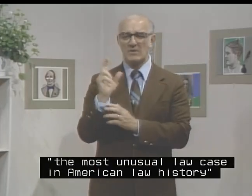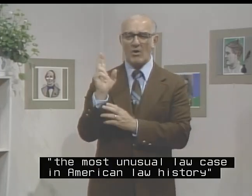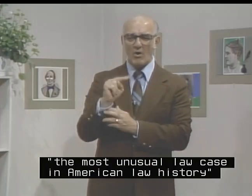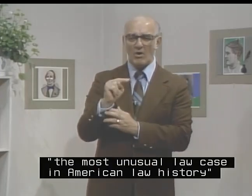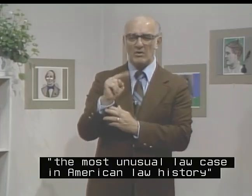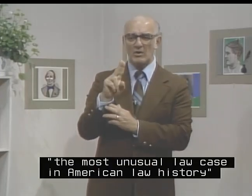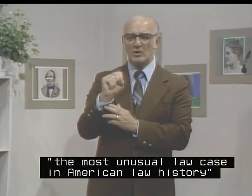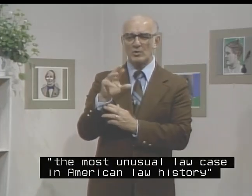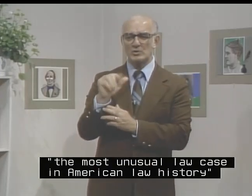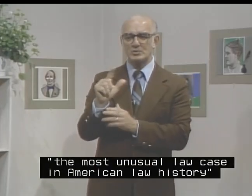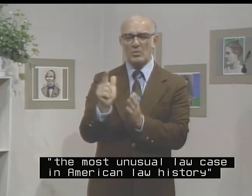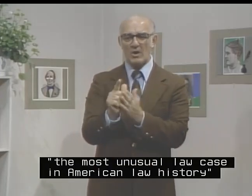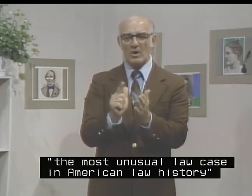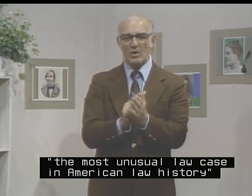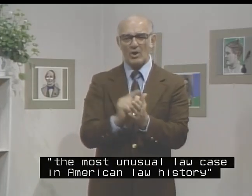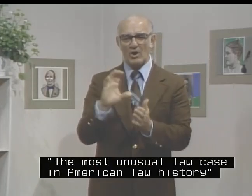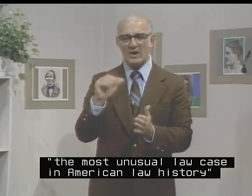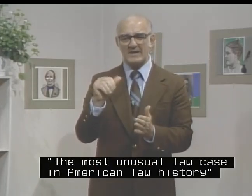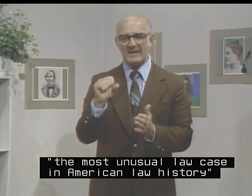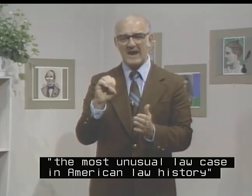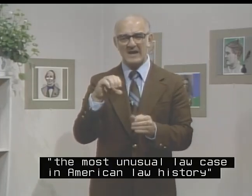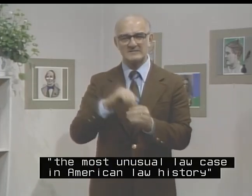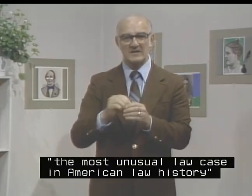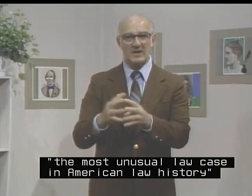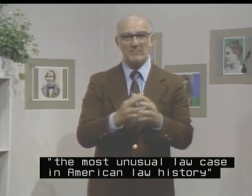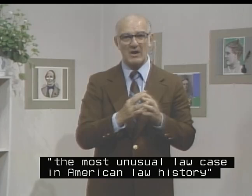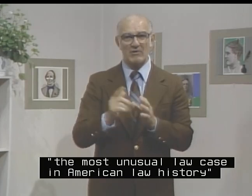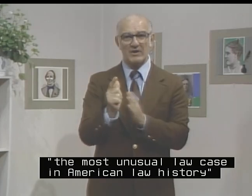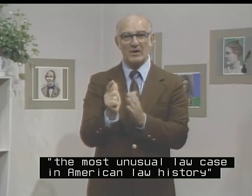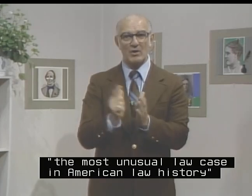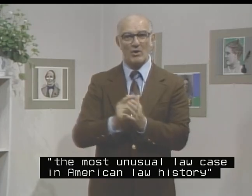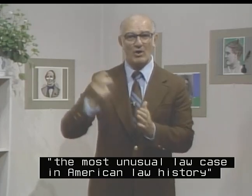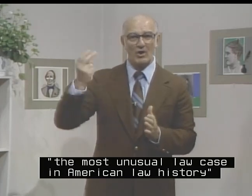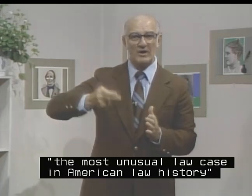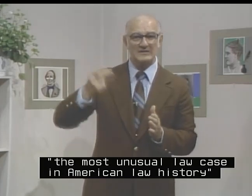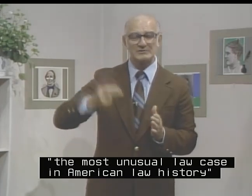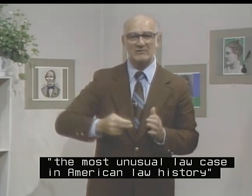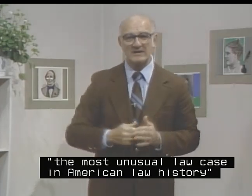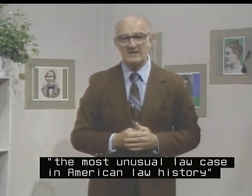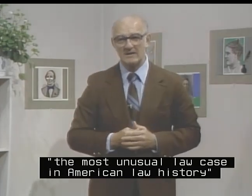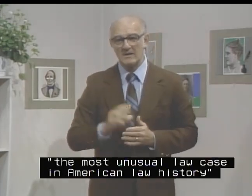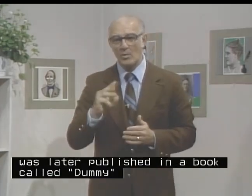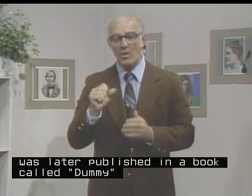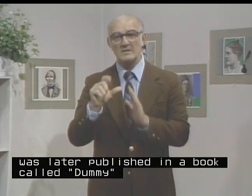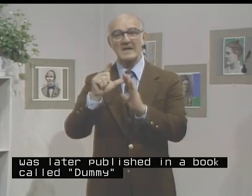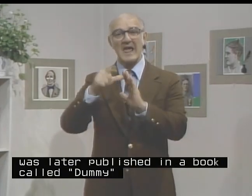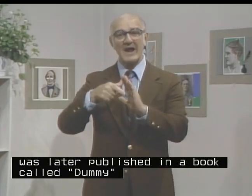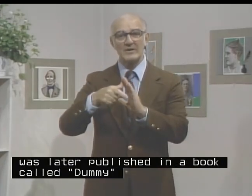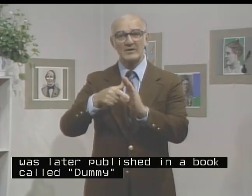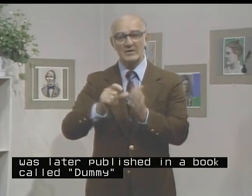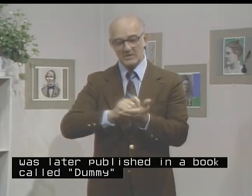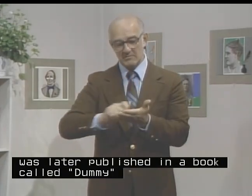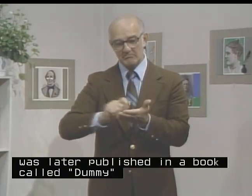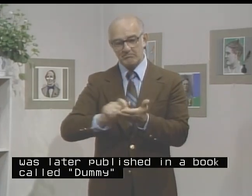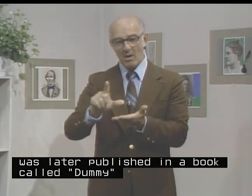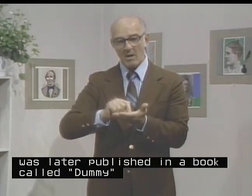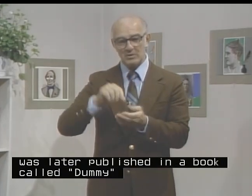unusual law case in American law history, was later published